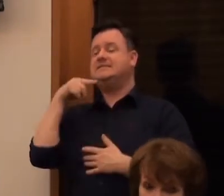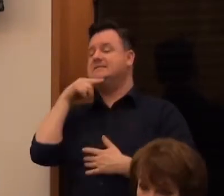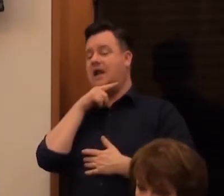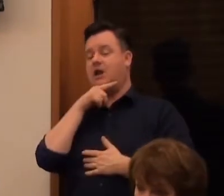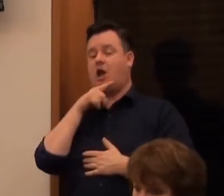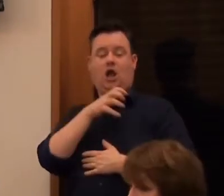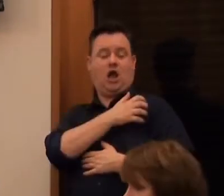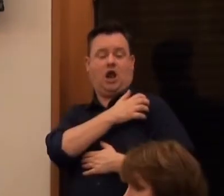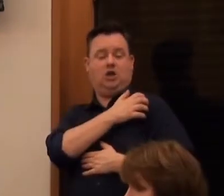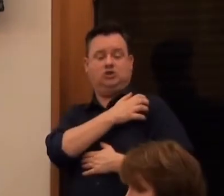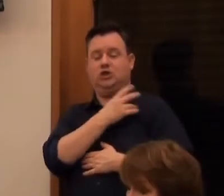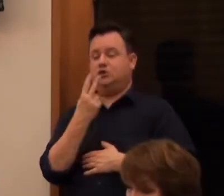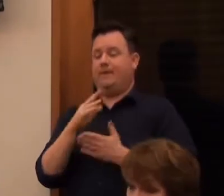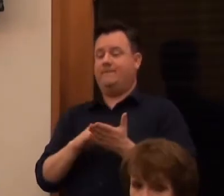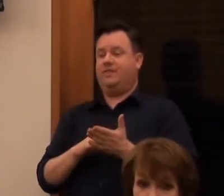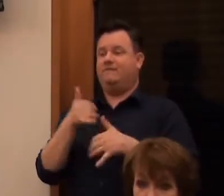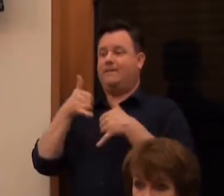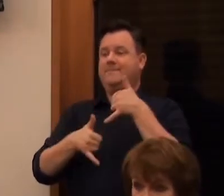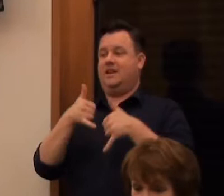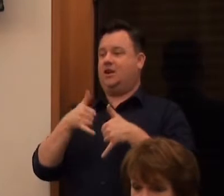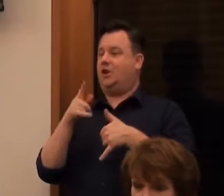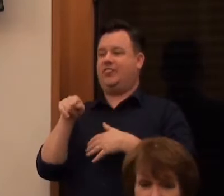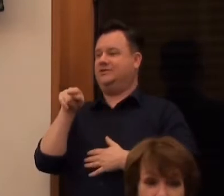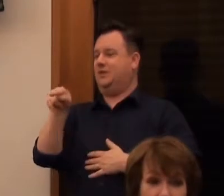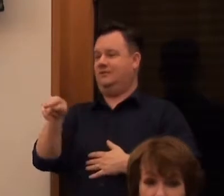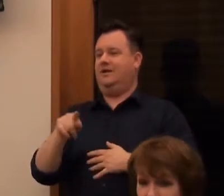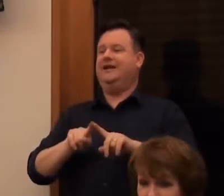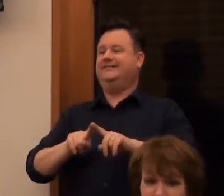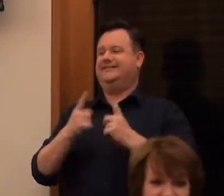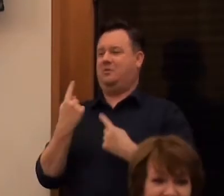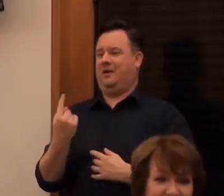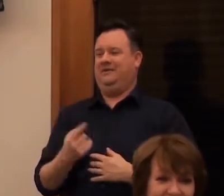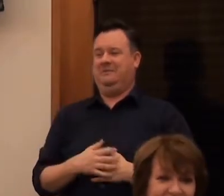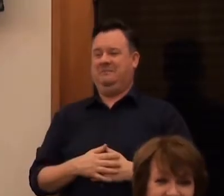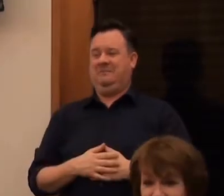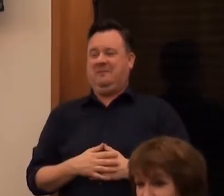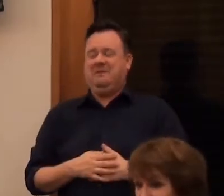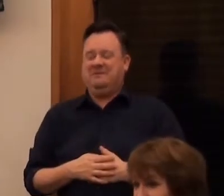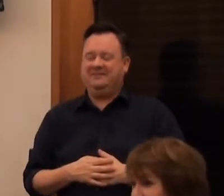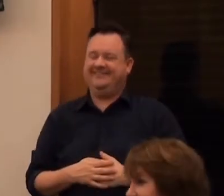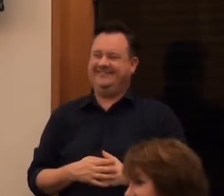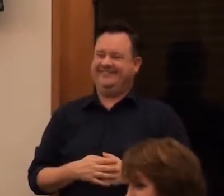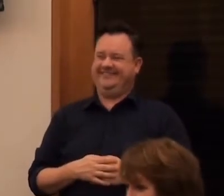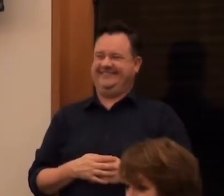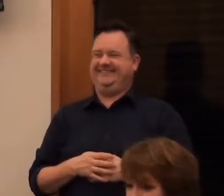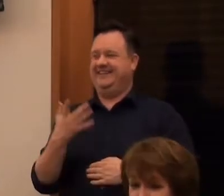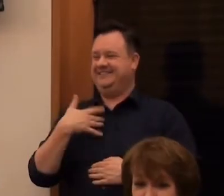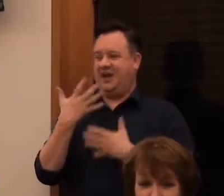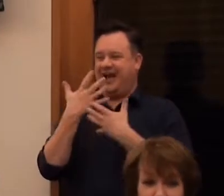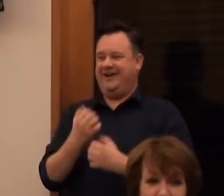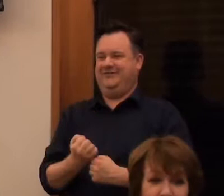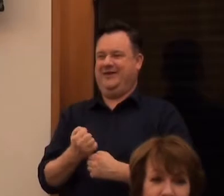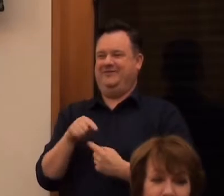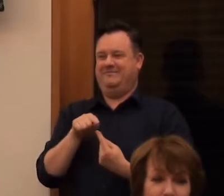two or three months to milk. Not this one. Another one. Another one. Another And so you had to have this kind